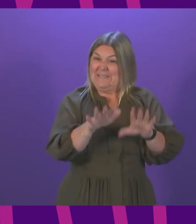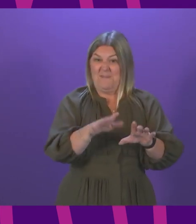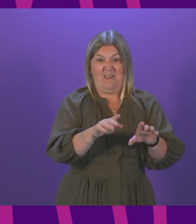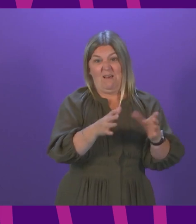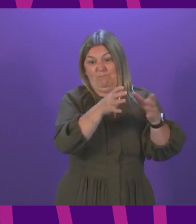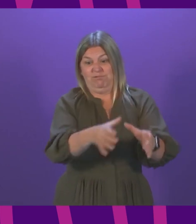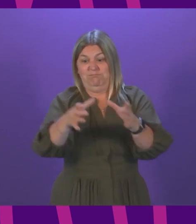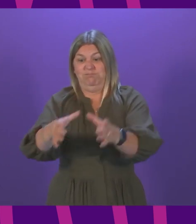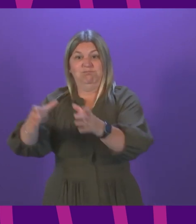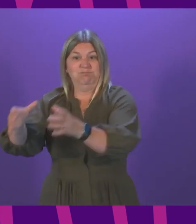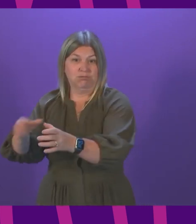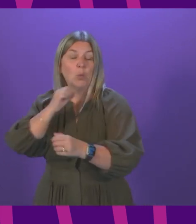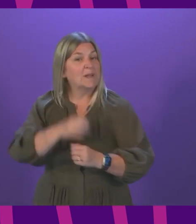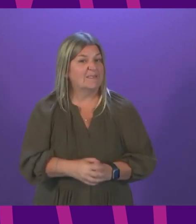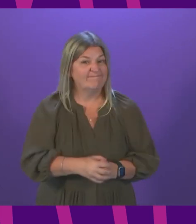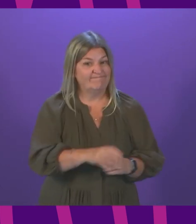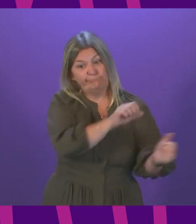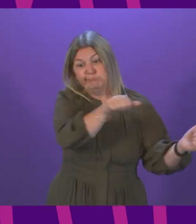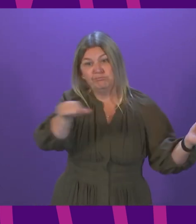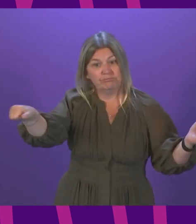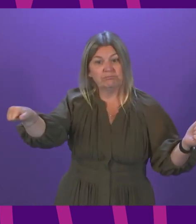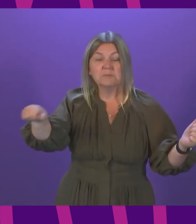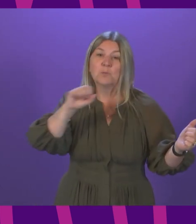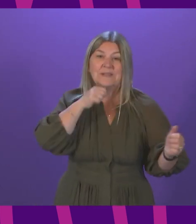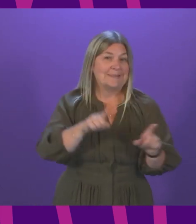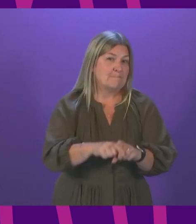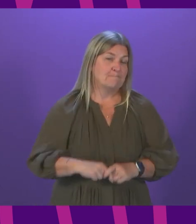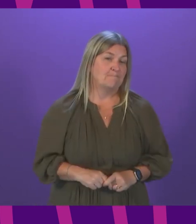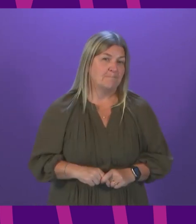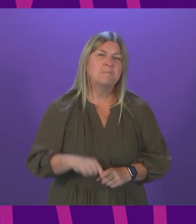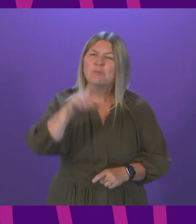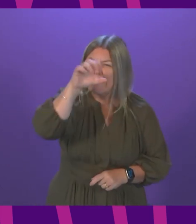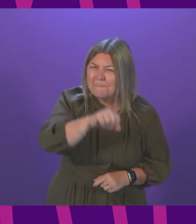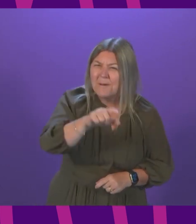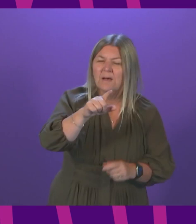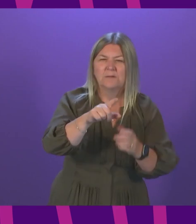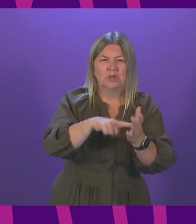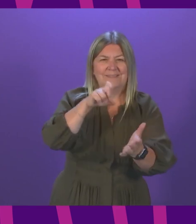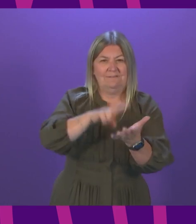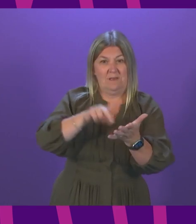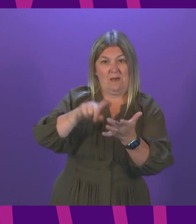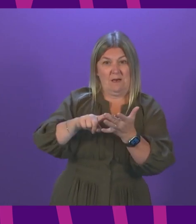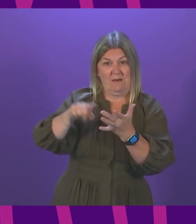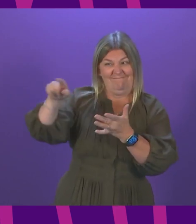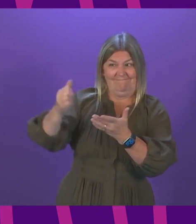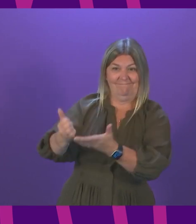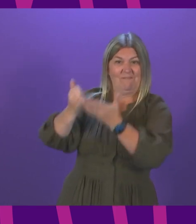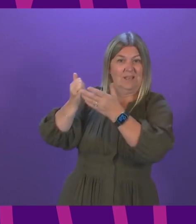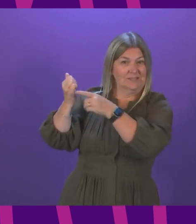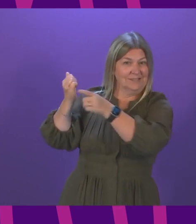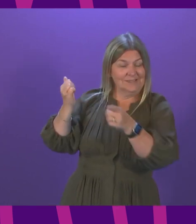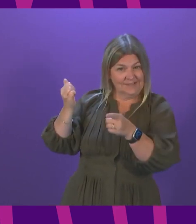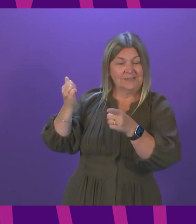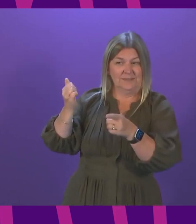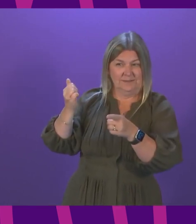other age groups. One important point that I would ask people to remember is that the JCVI, amidst all of their other